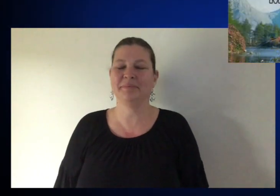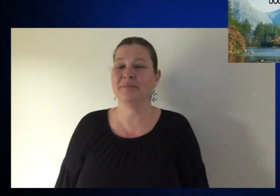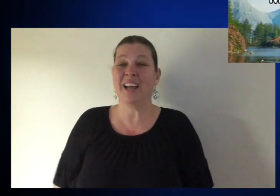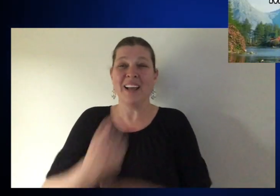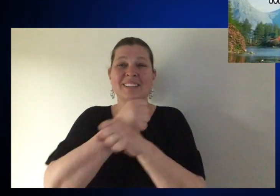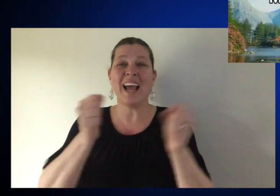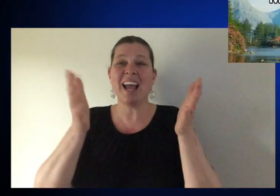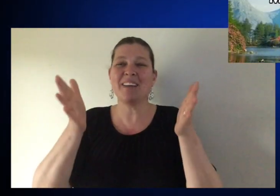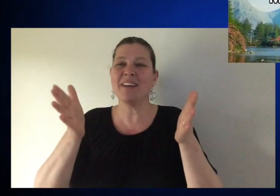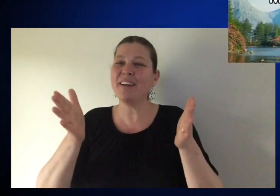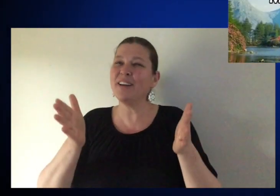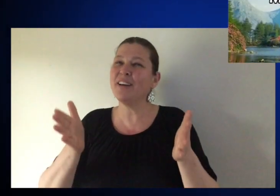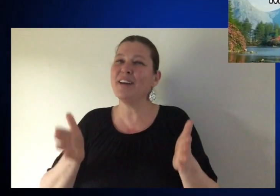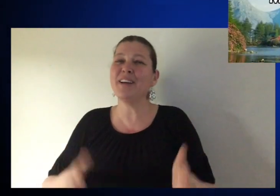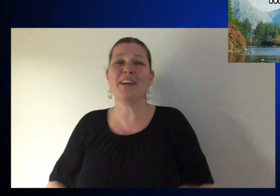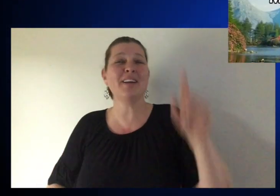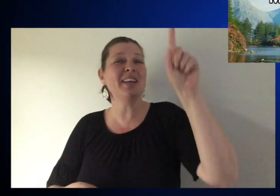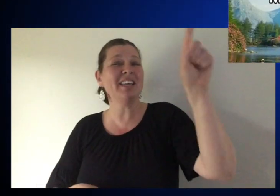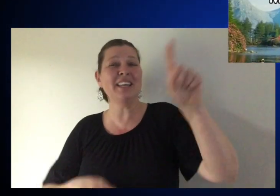The Savior,